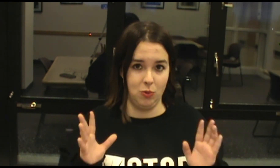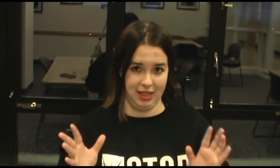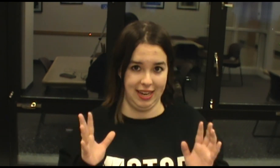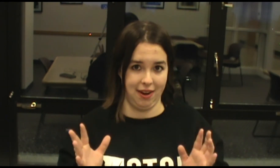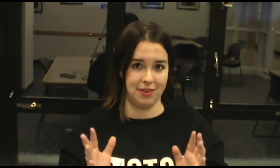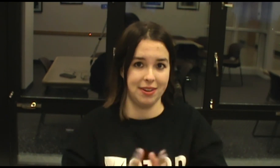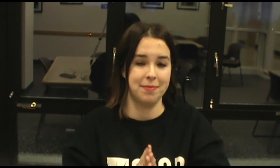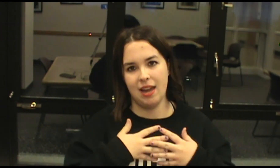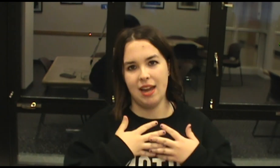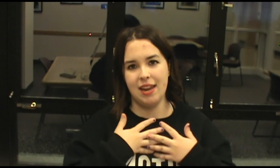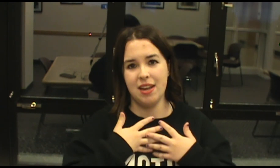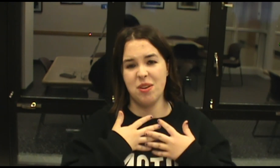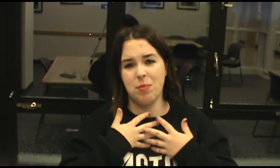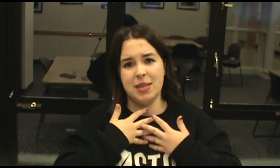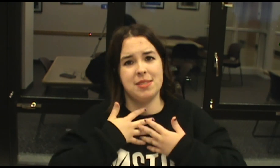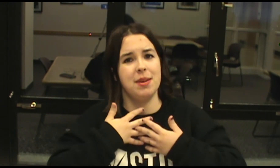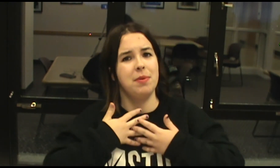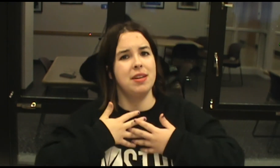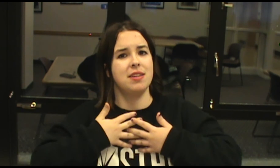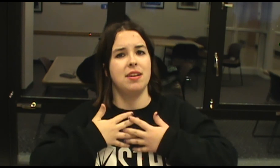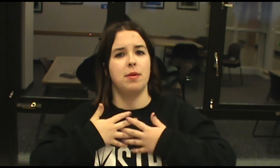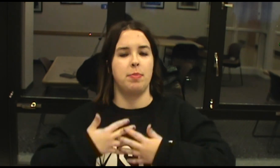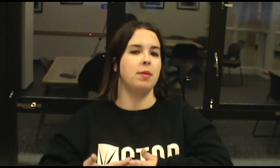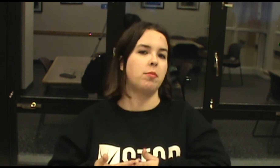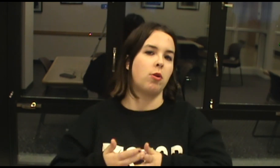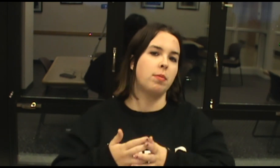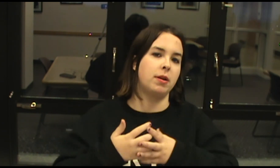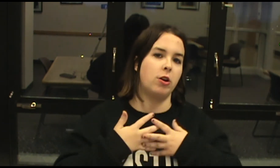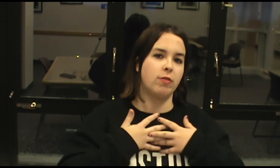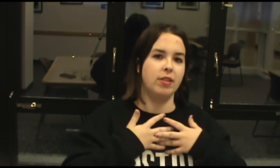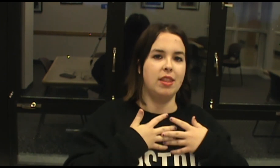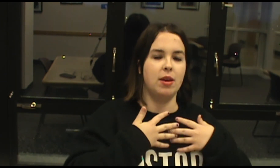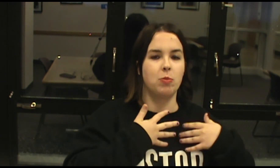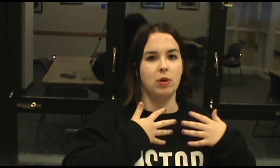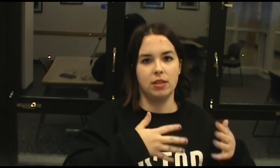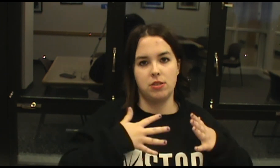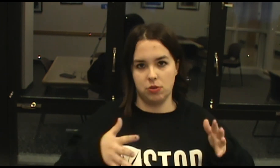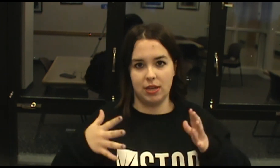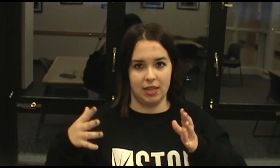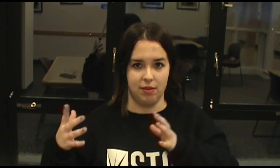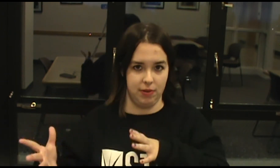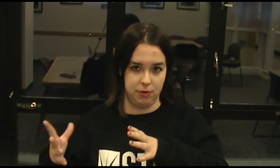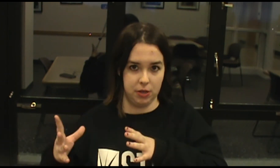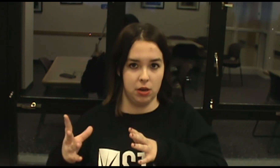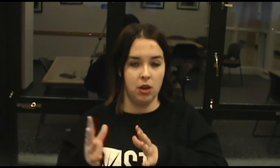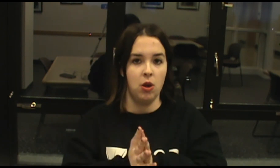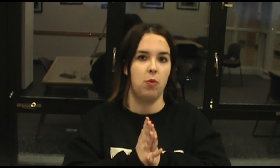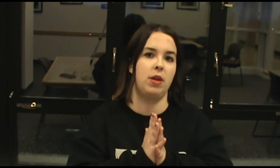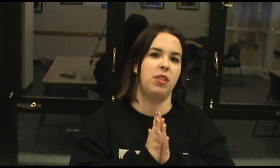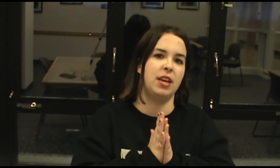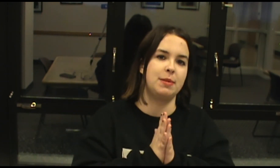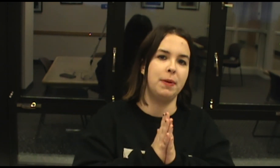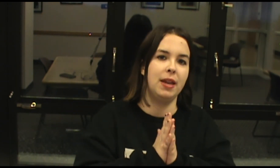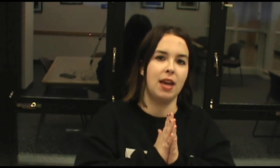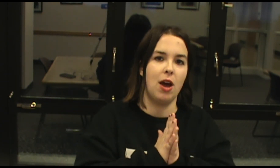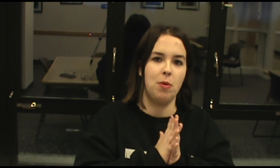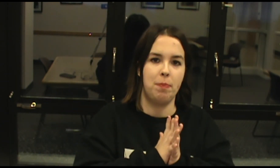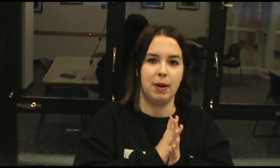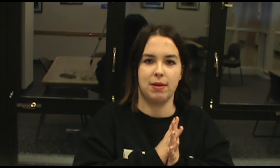with the character. And I wish they would have done a bit more but hopefully they will do it in the future with explaining how Barry